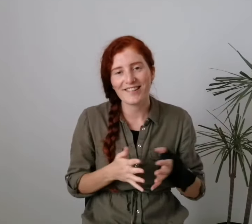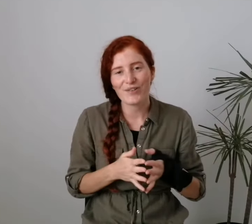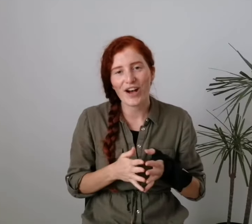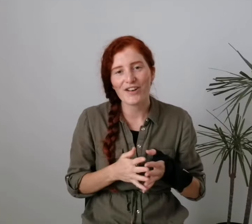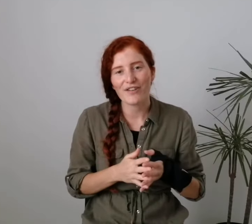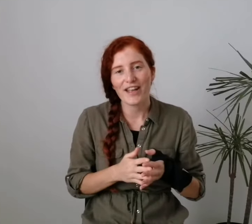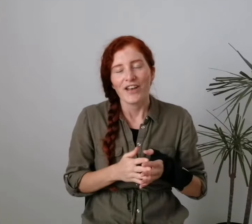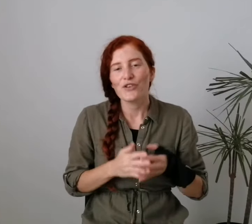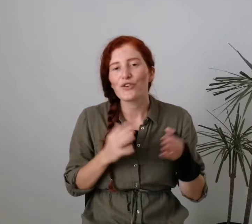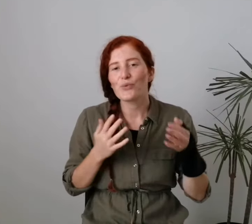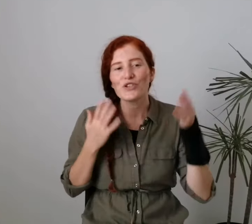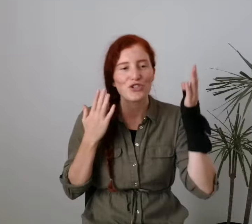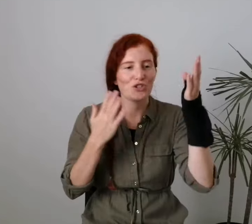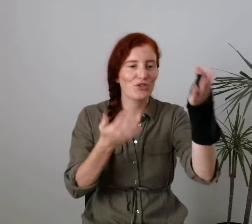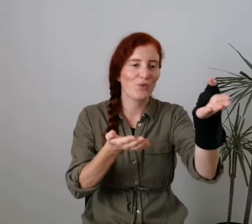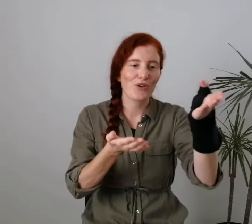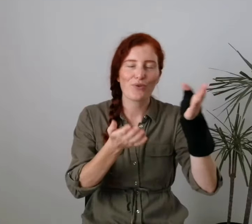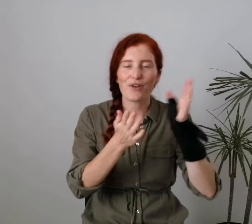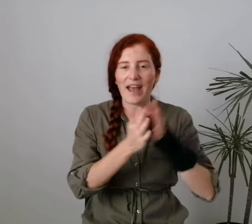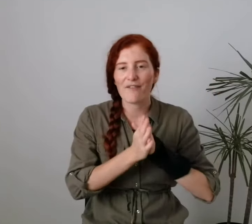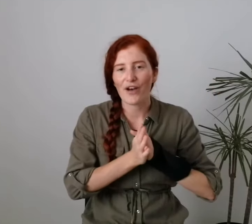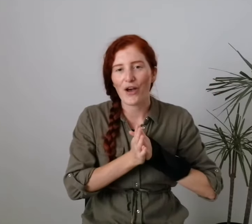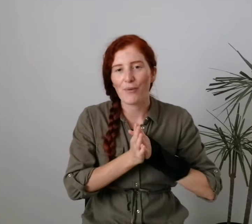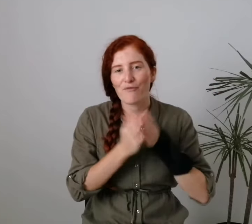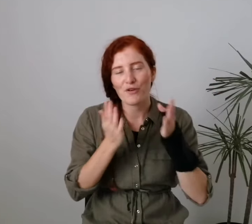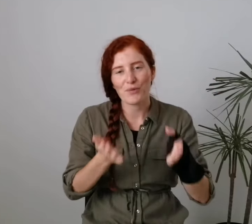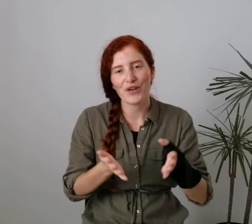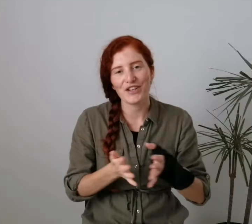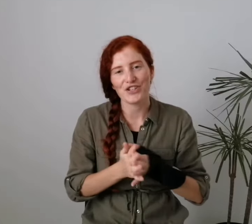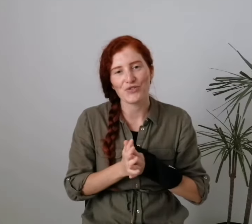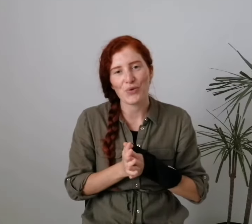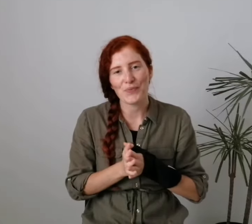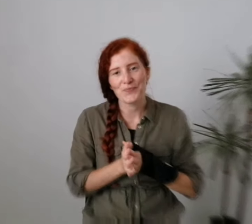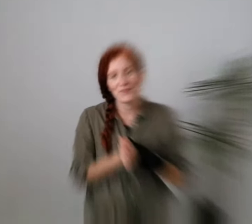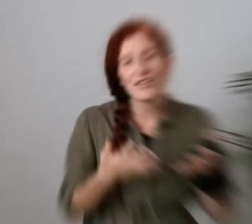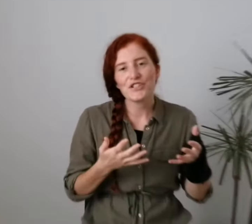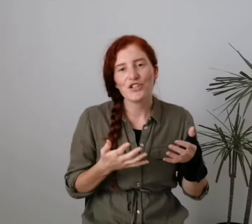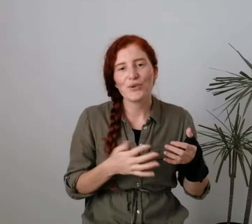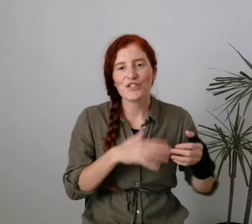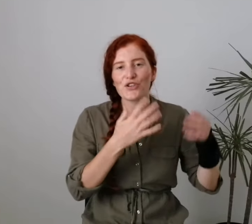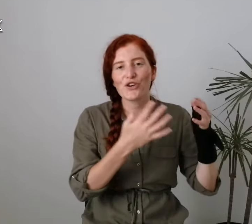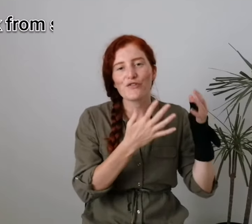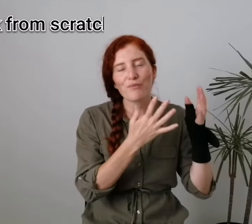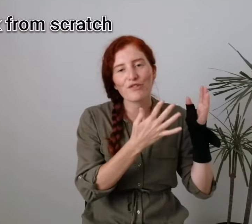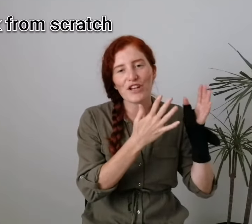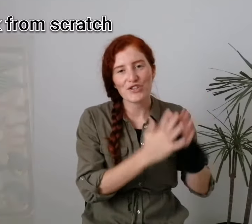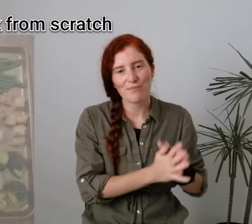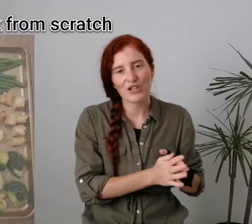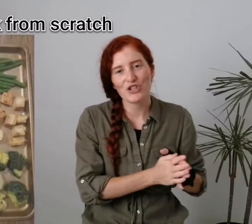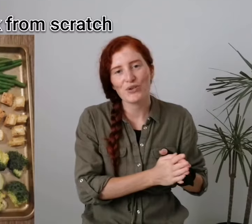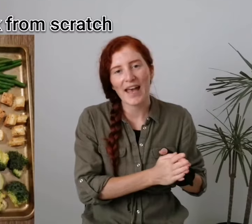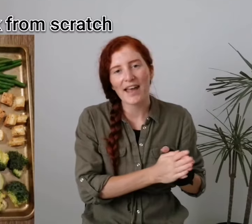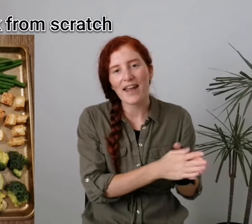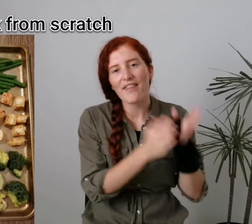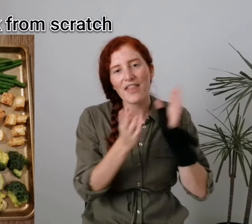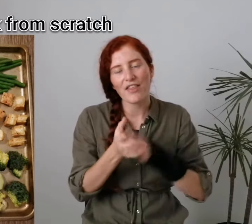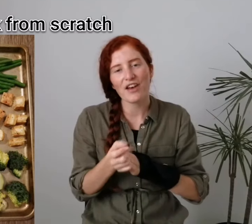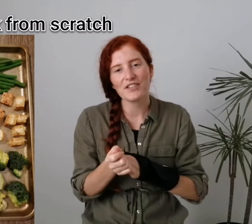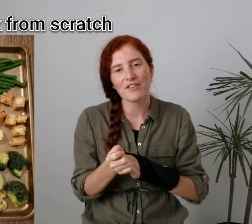steel cutlery. You can always just use what you already have at home from your kitchen drawer. Thirty two is to cook from scratch as much as you can. then thirty